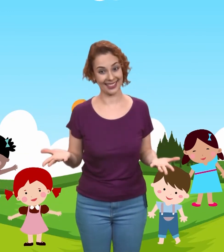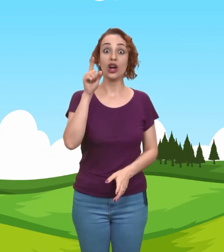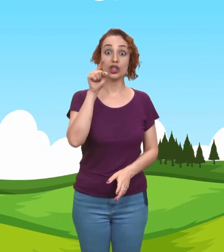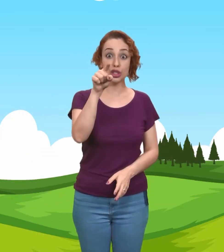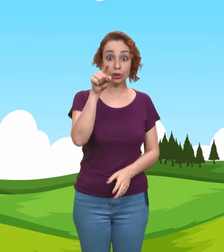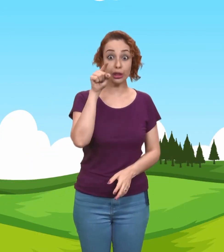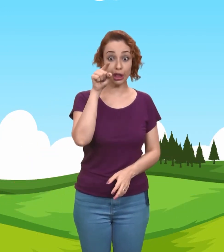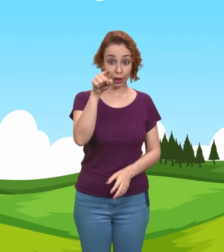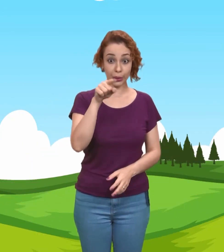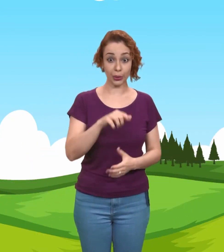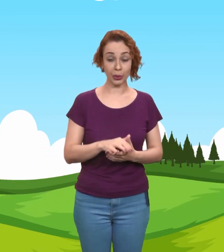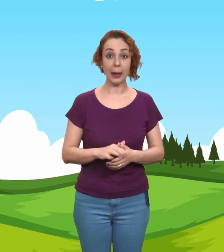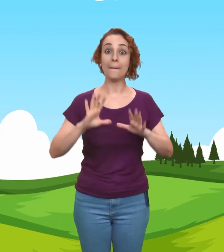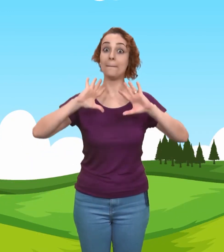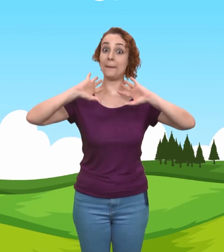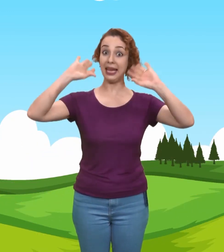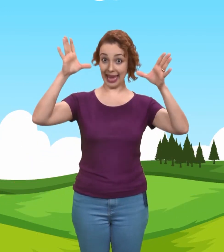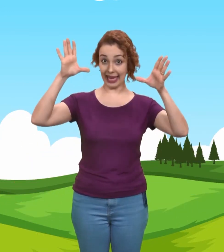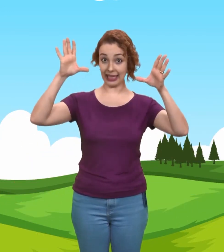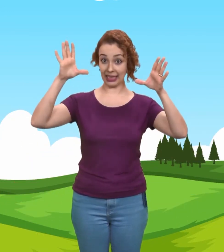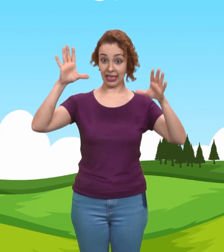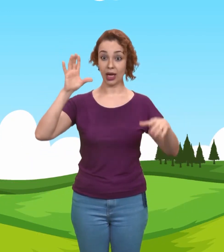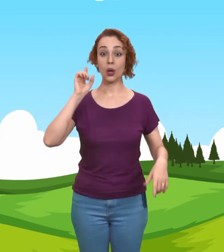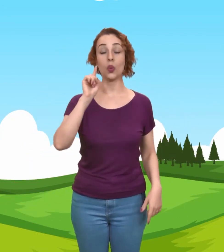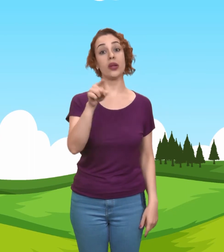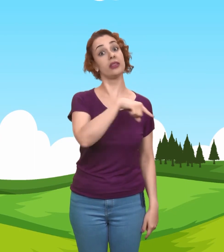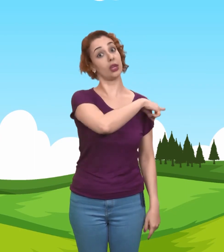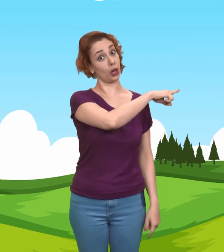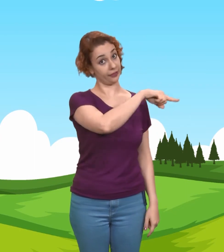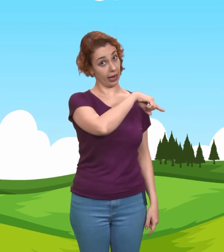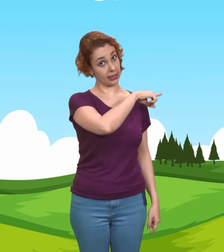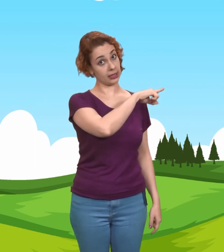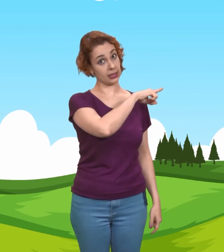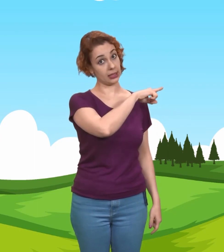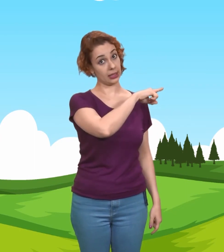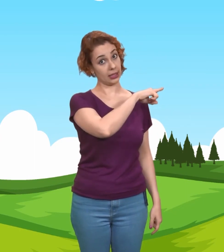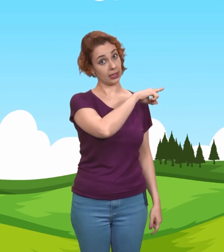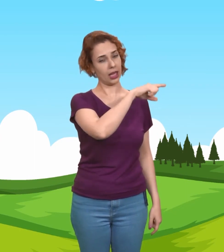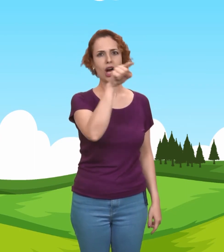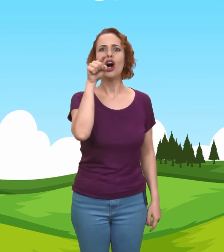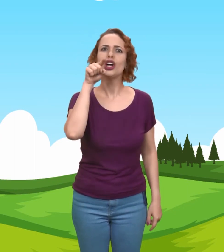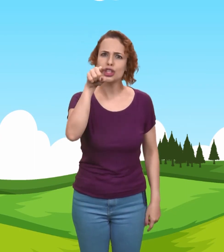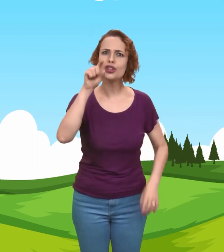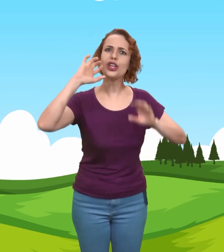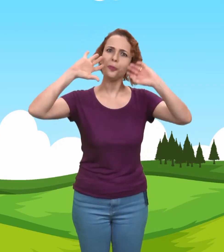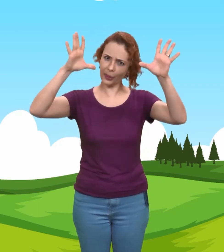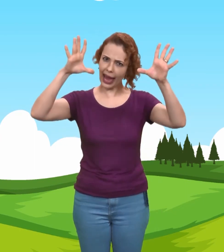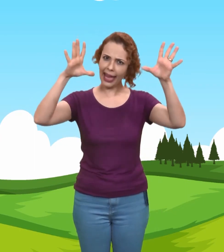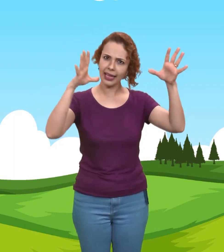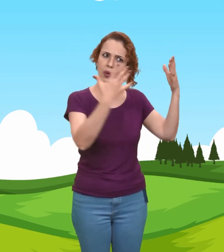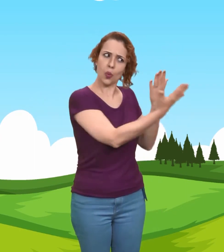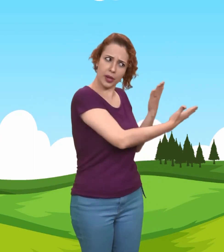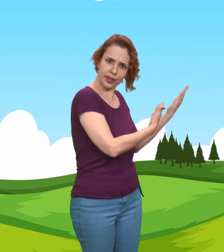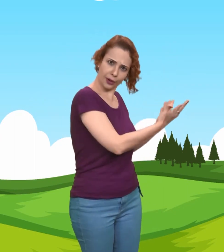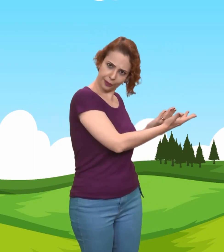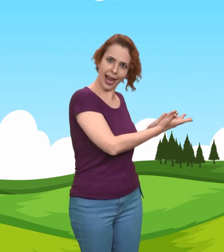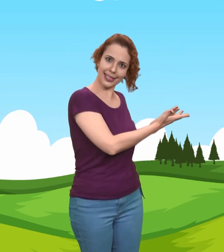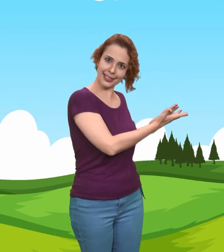Do you play with your friends? Do you play with your friends?